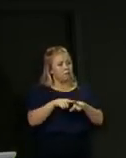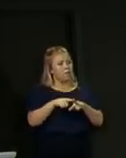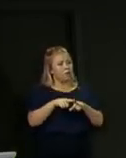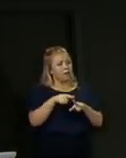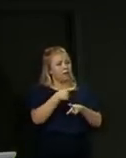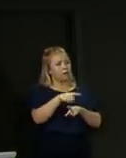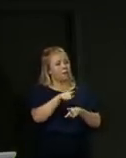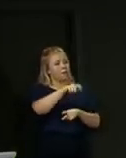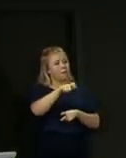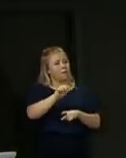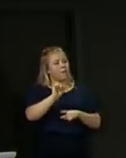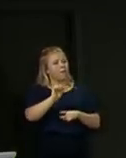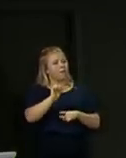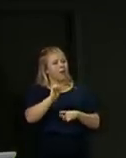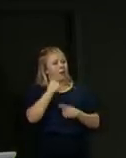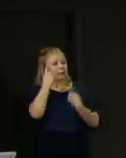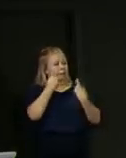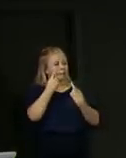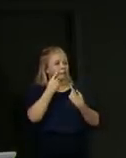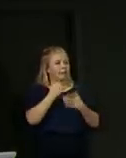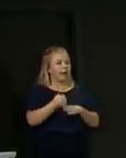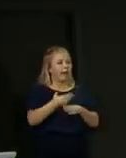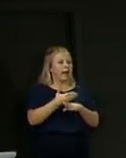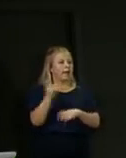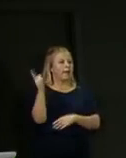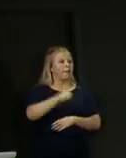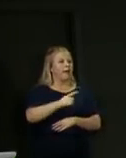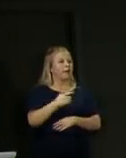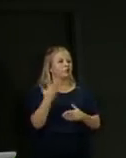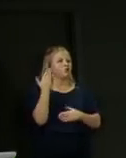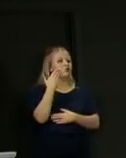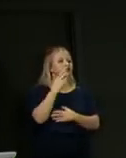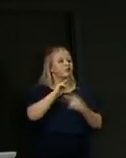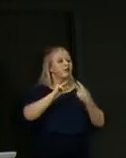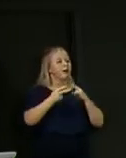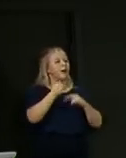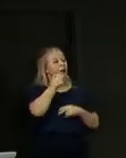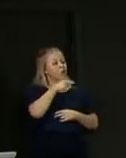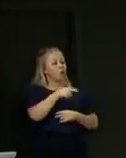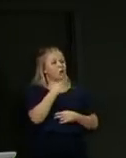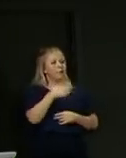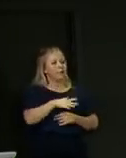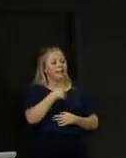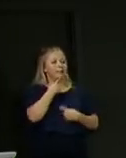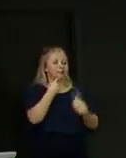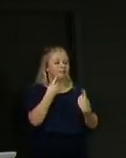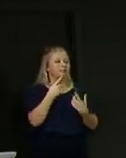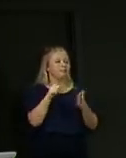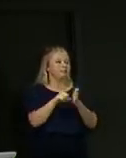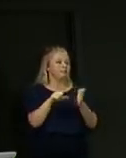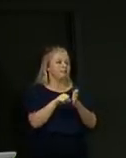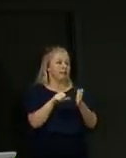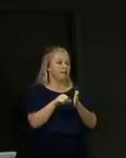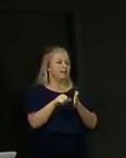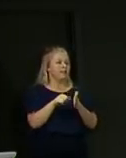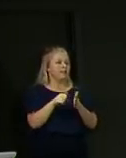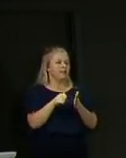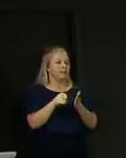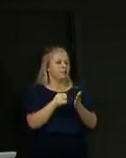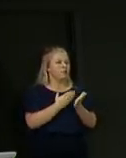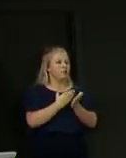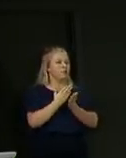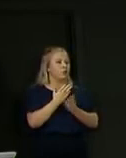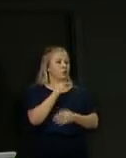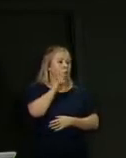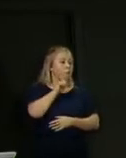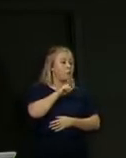that the public have about an early return to schools and nurseries and I know that you've acknowledged the difficulties that are faced especially by women